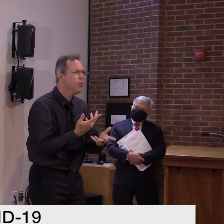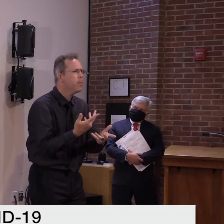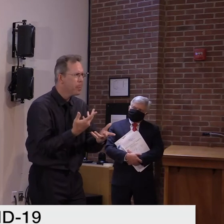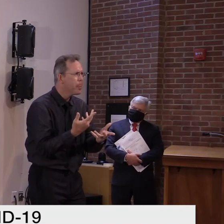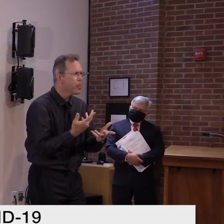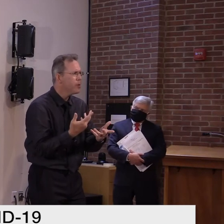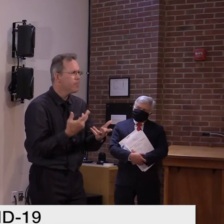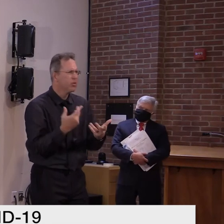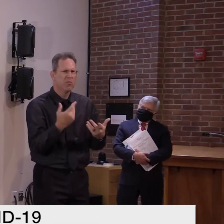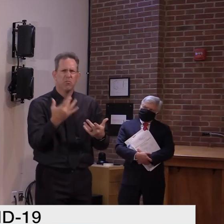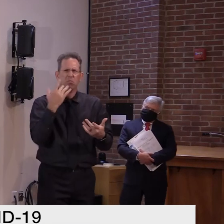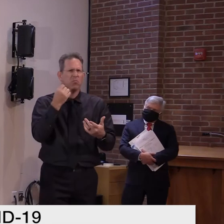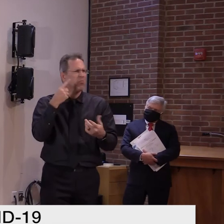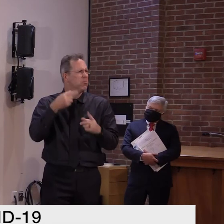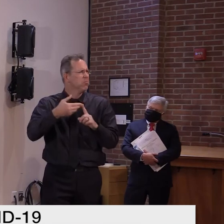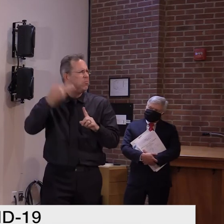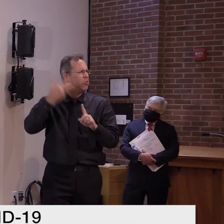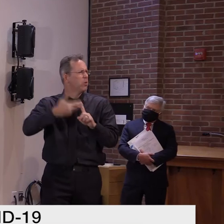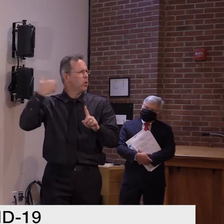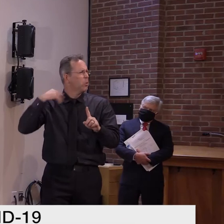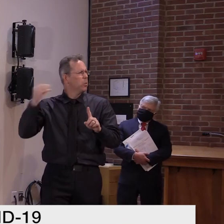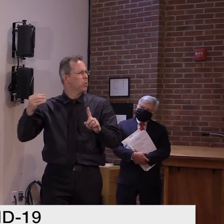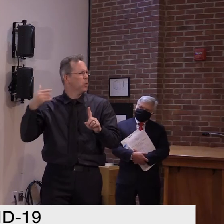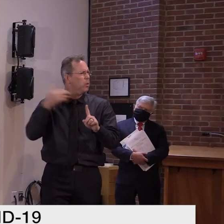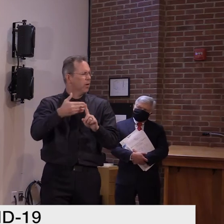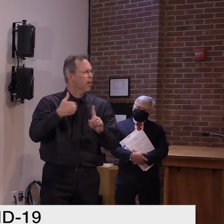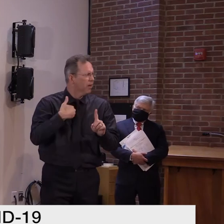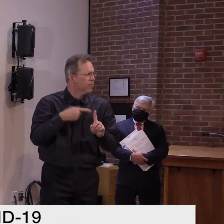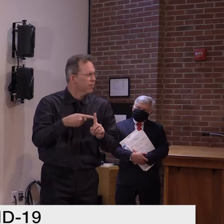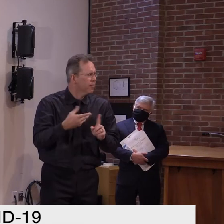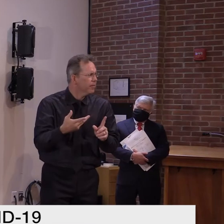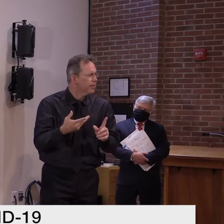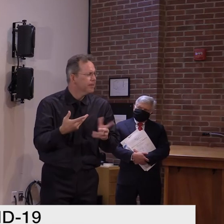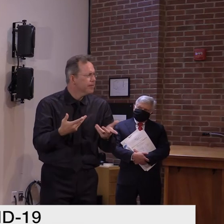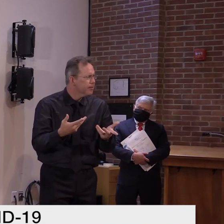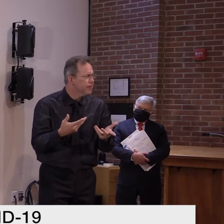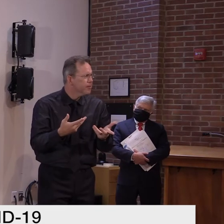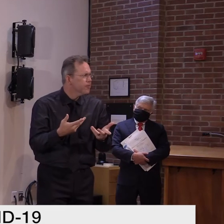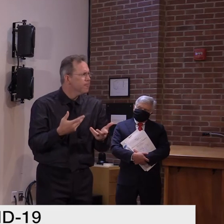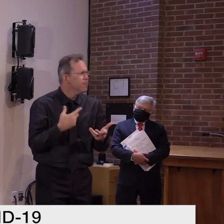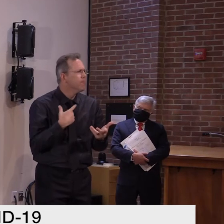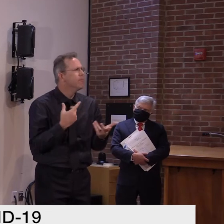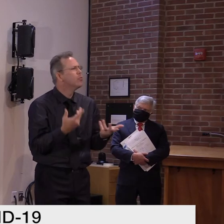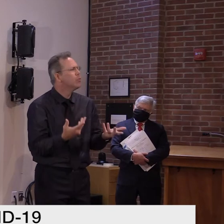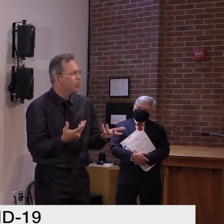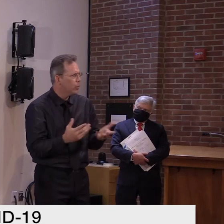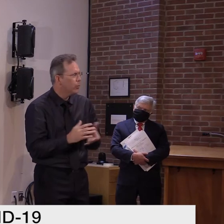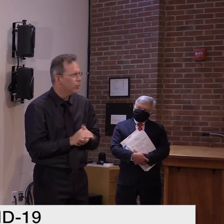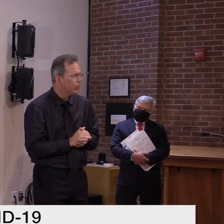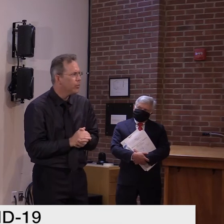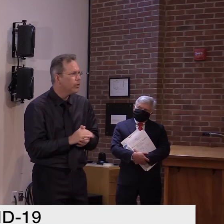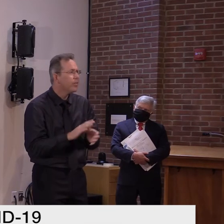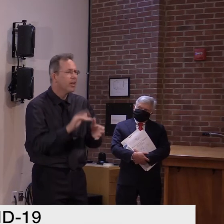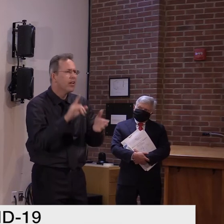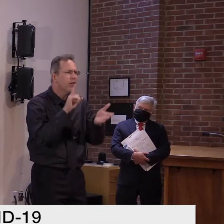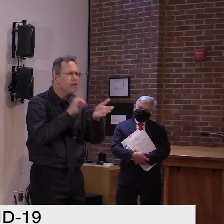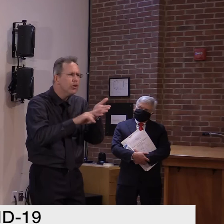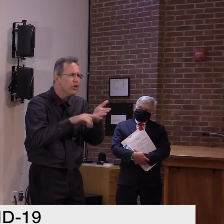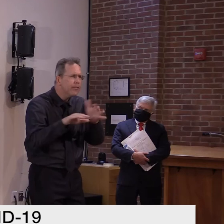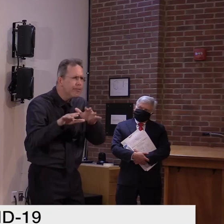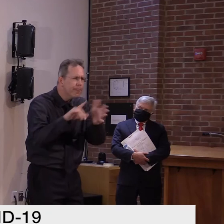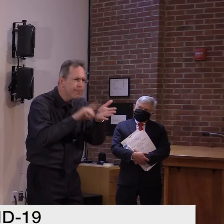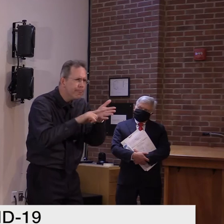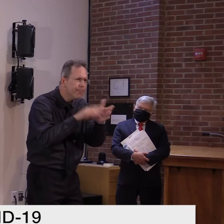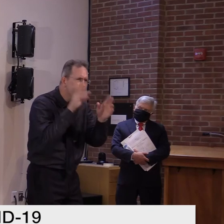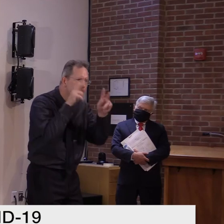else's lives as to what does that mean. And what the scientific community believes now is that means that there's